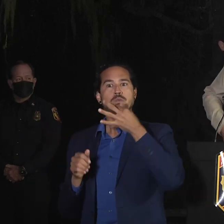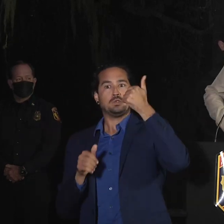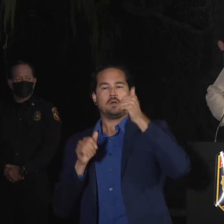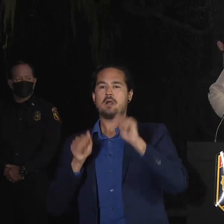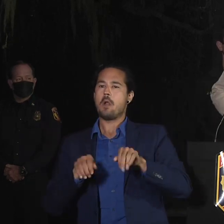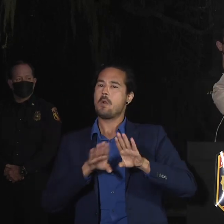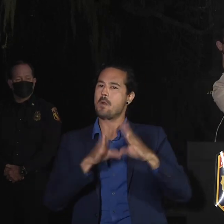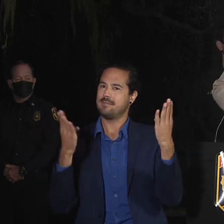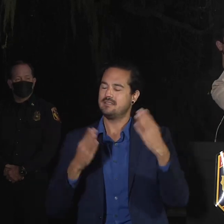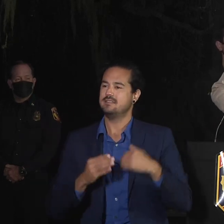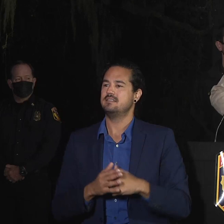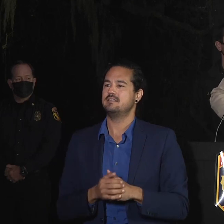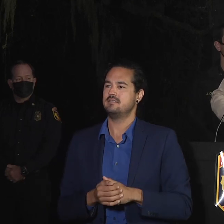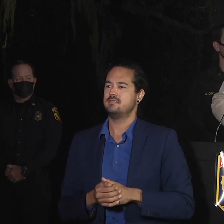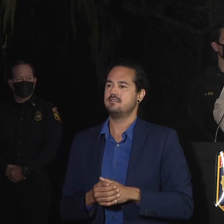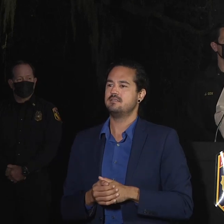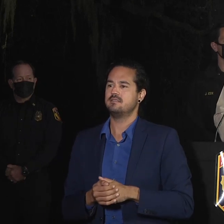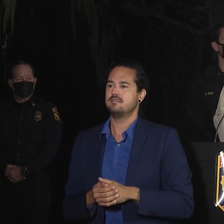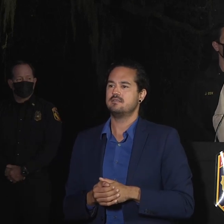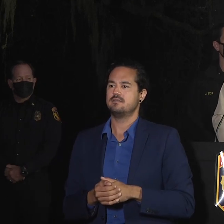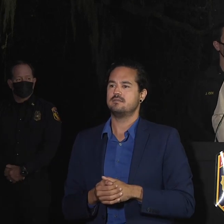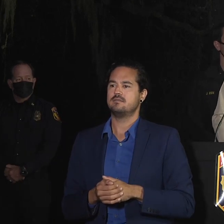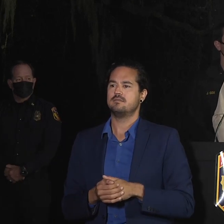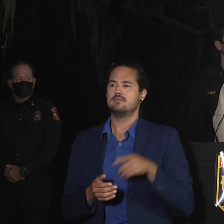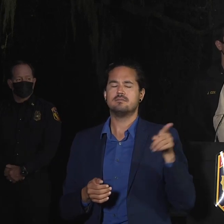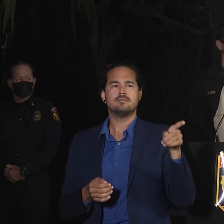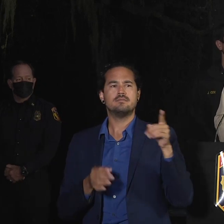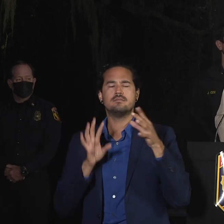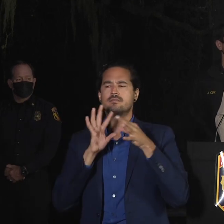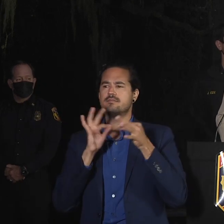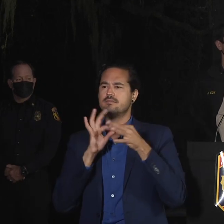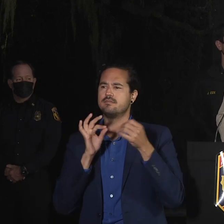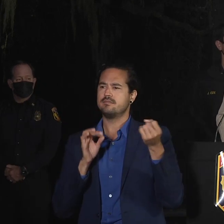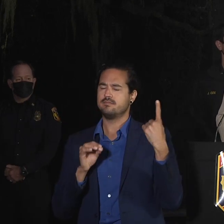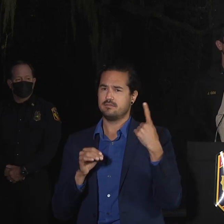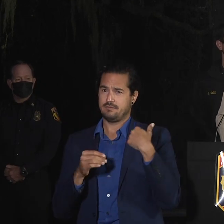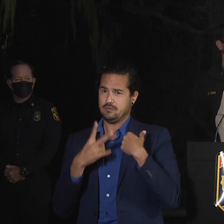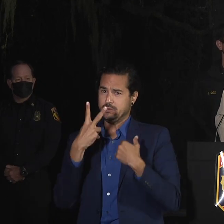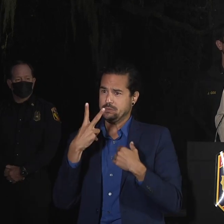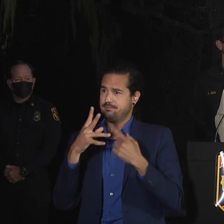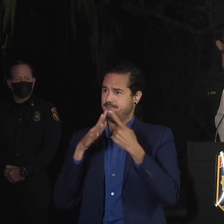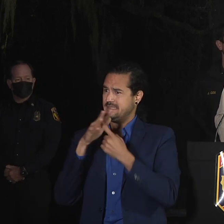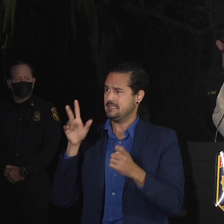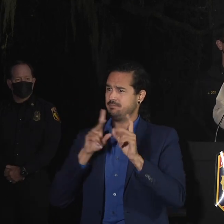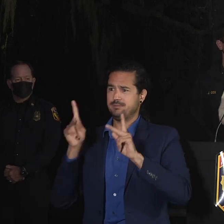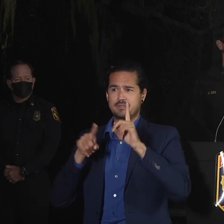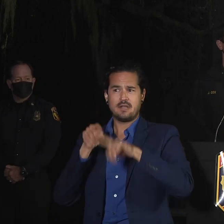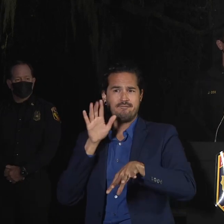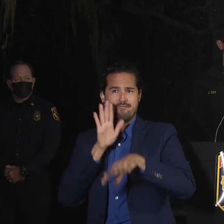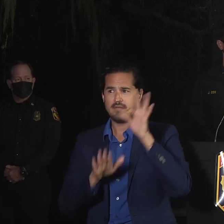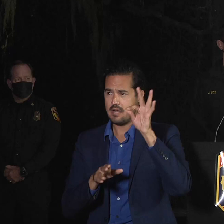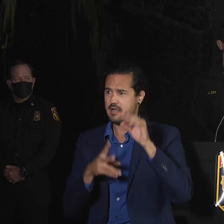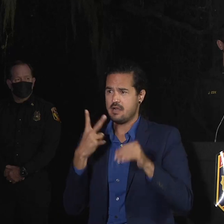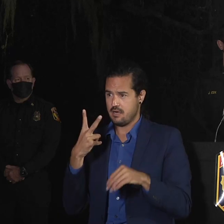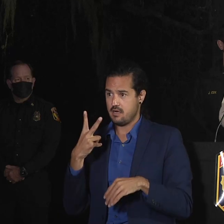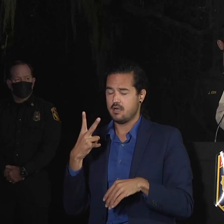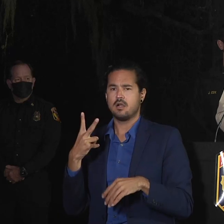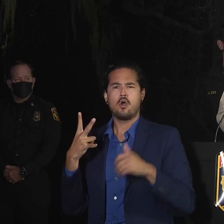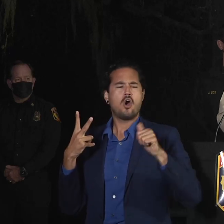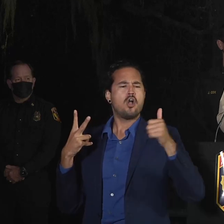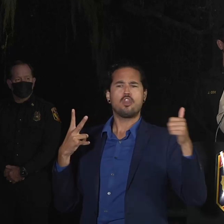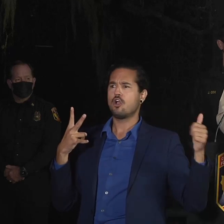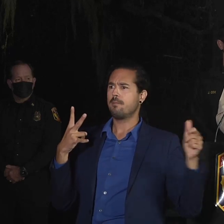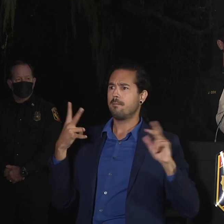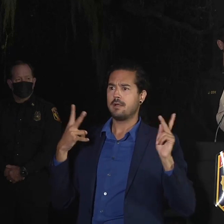have two missing persons cases now. That's correct. What happened to the other ones? They were found, they called in? Yes, combination of all that.